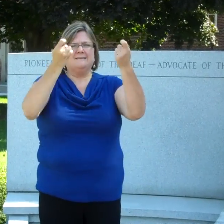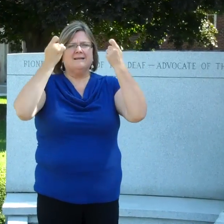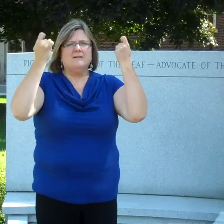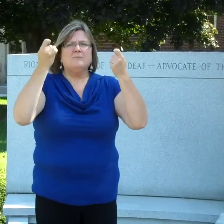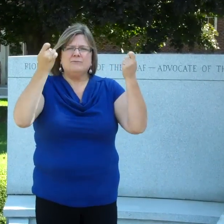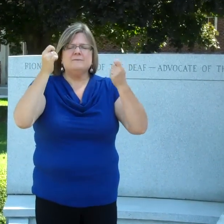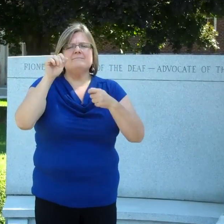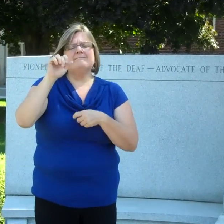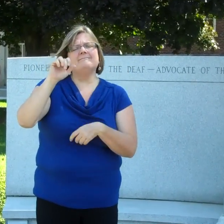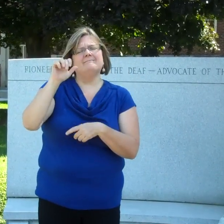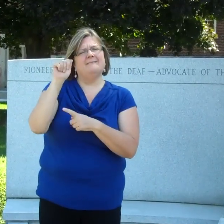we're going to be celebrating